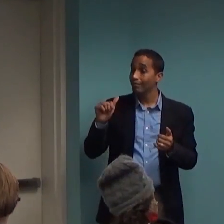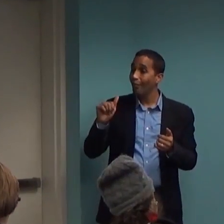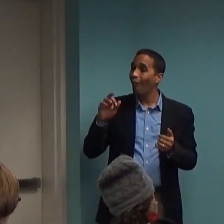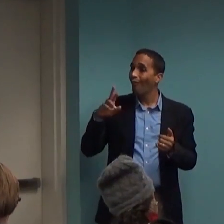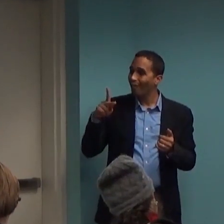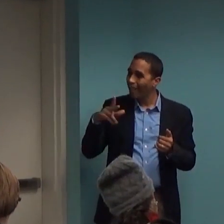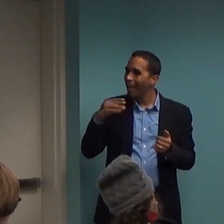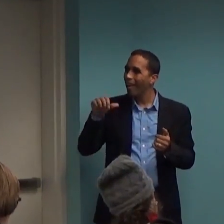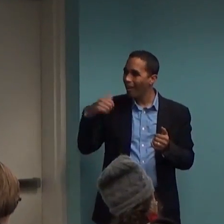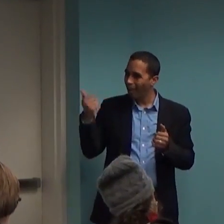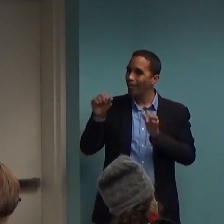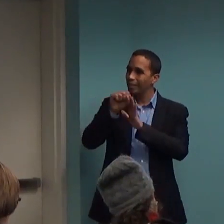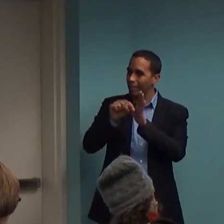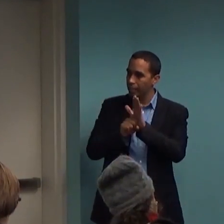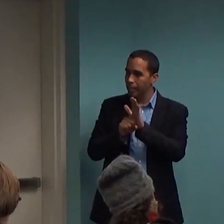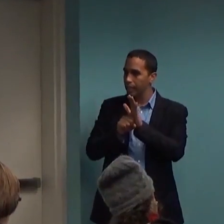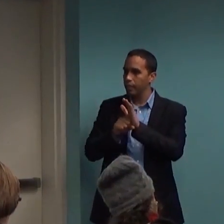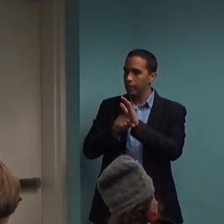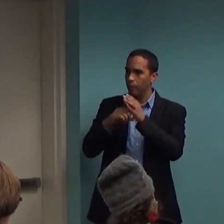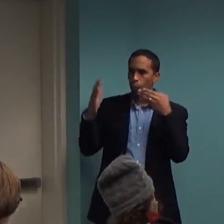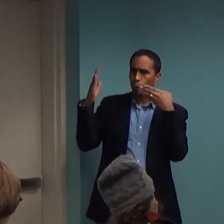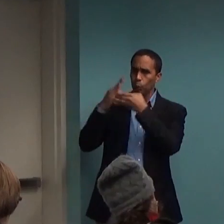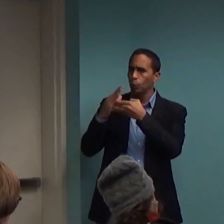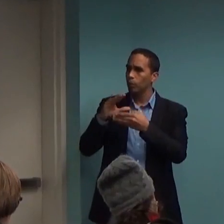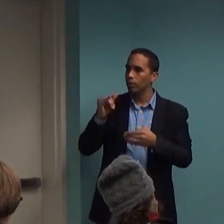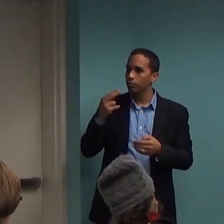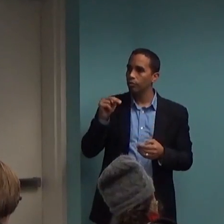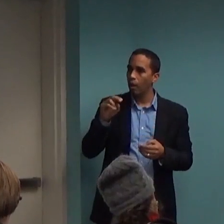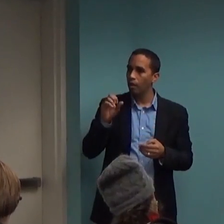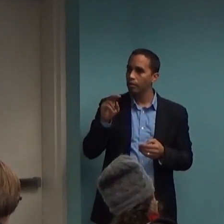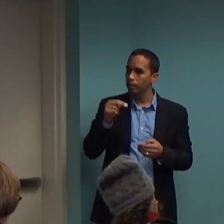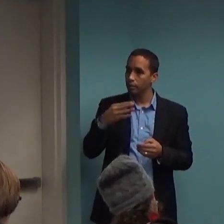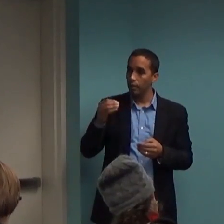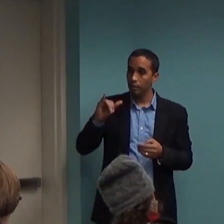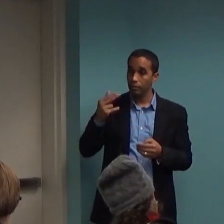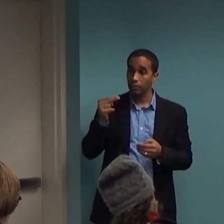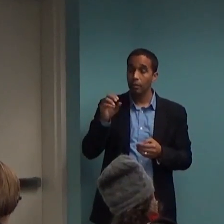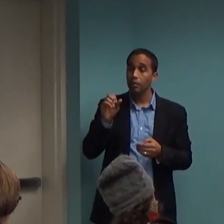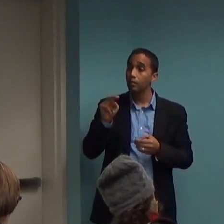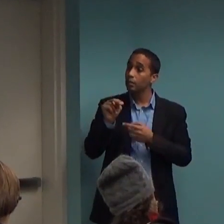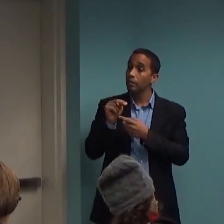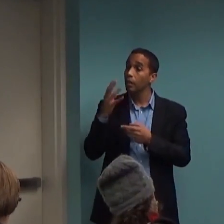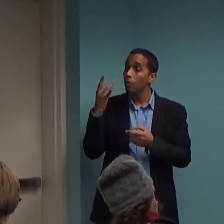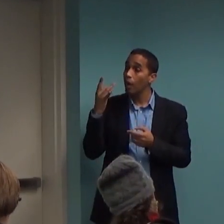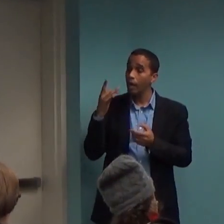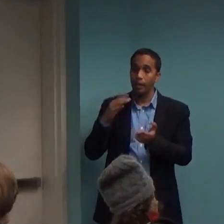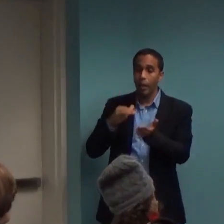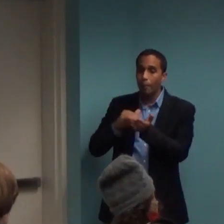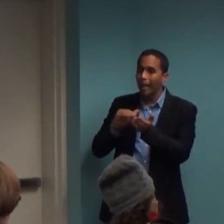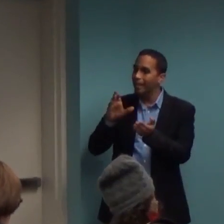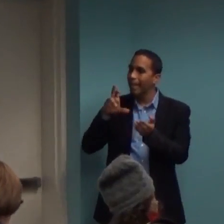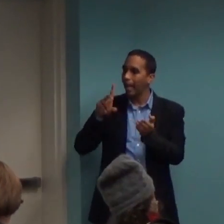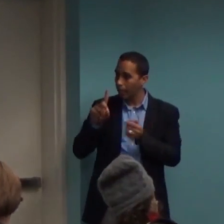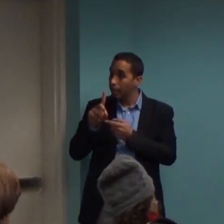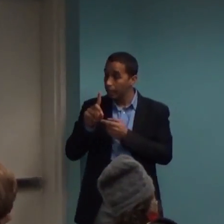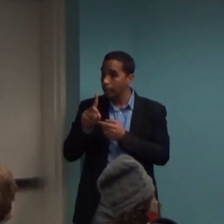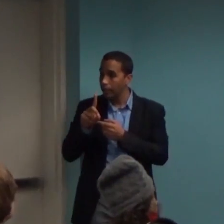legal battle with Johnson & Johnson, is that Medicaid suddenly had to absorb incredible costs for diabetes